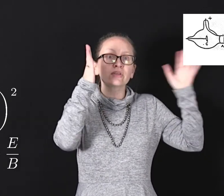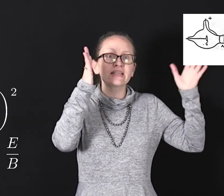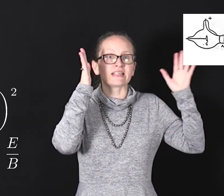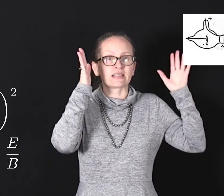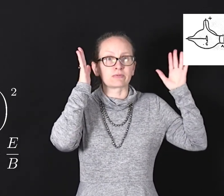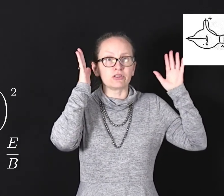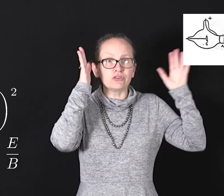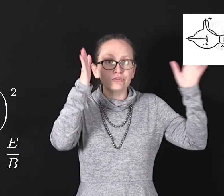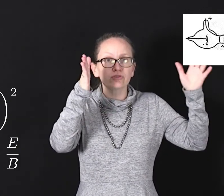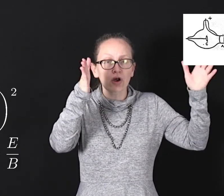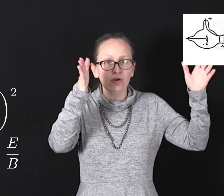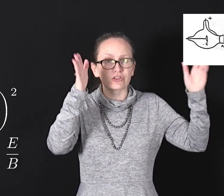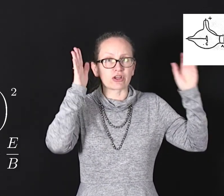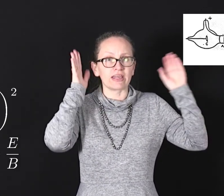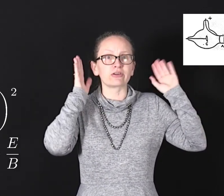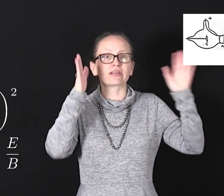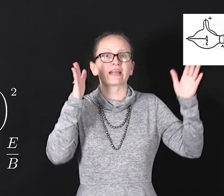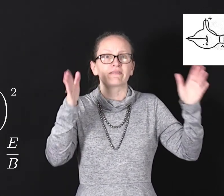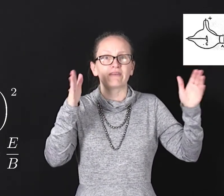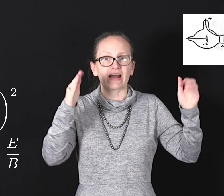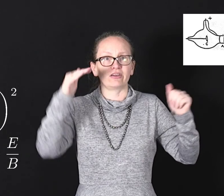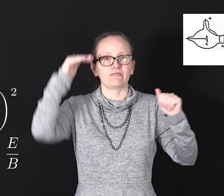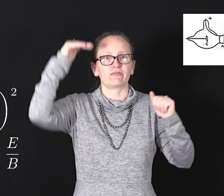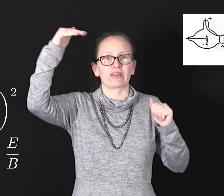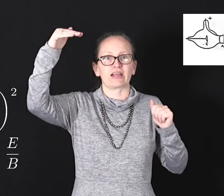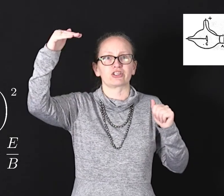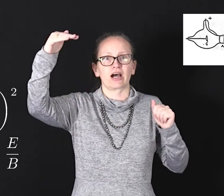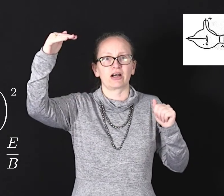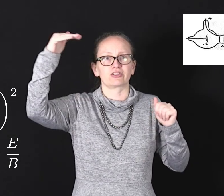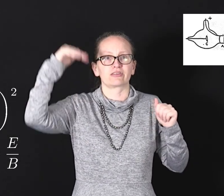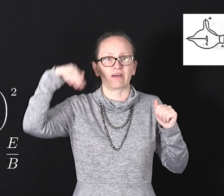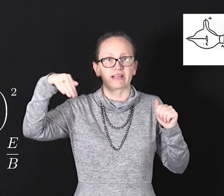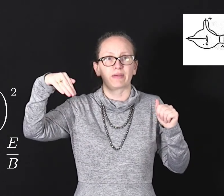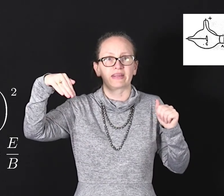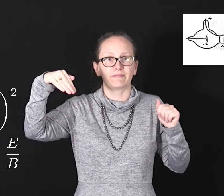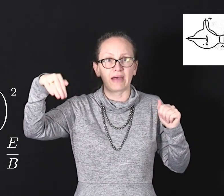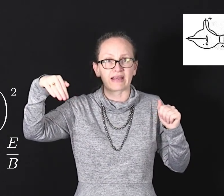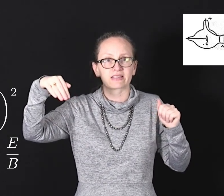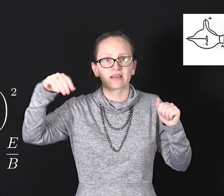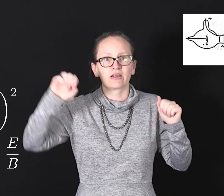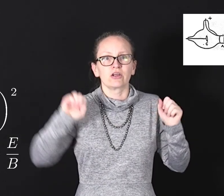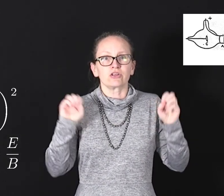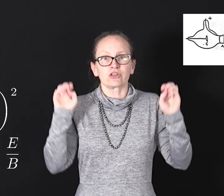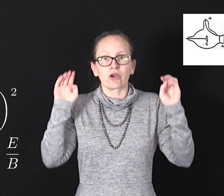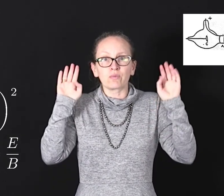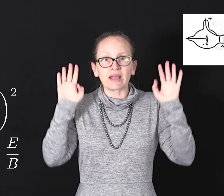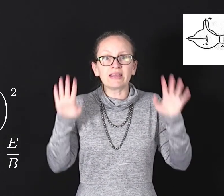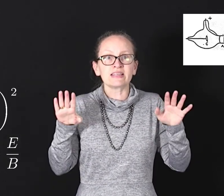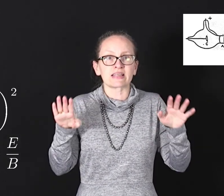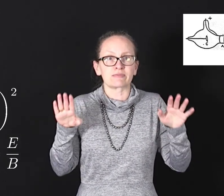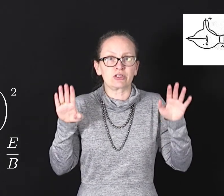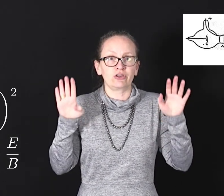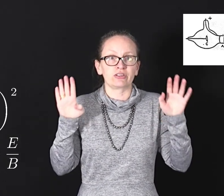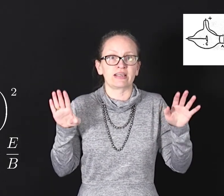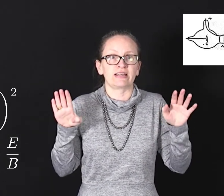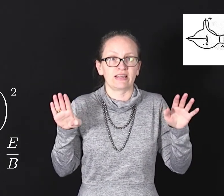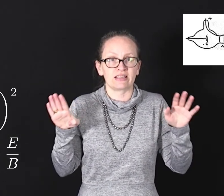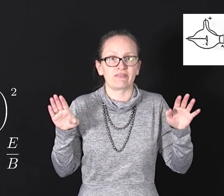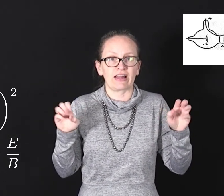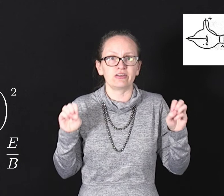these things were known so he could get a value for that charge divided by the mass. So when he substituted in his values